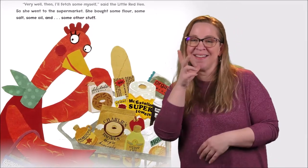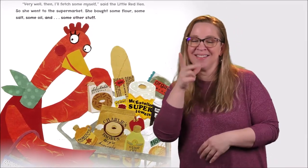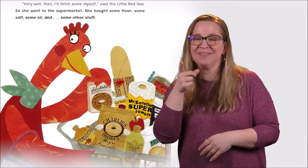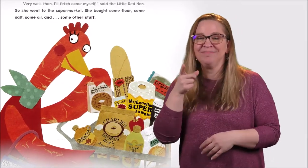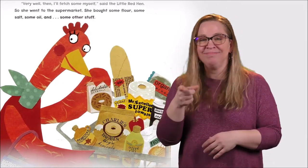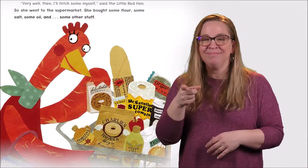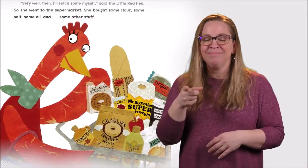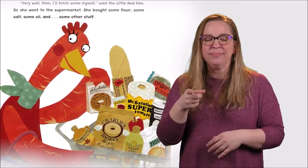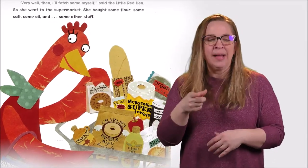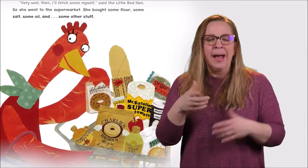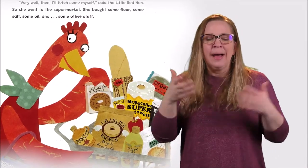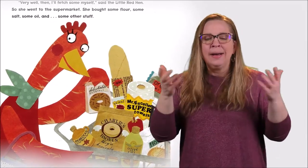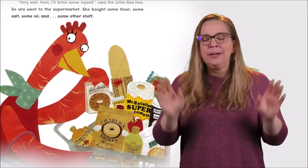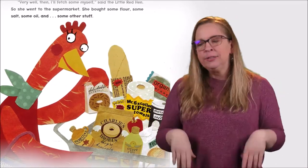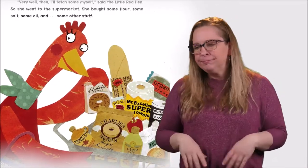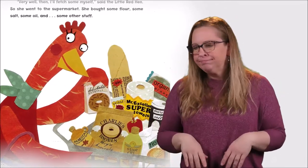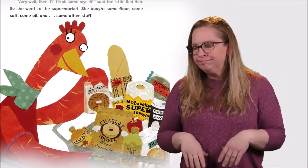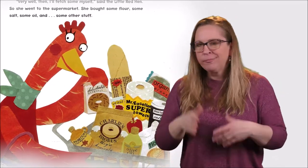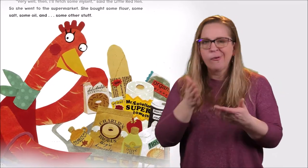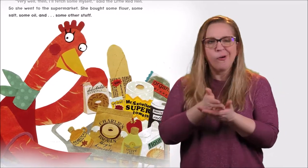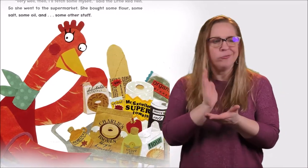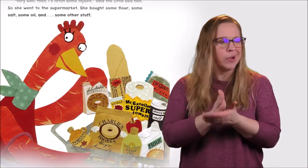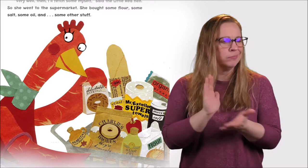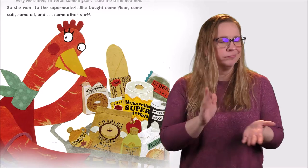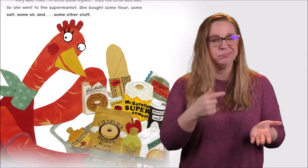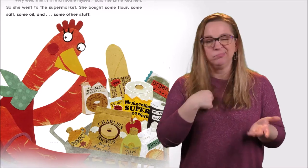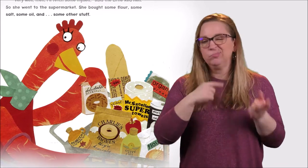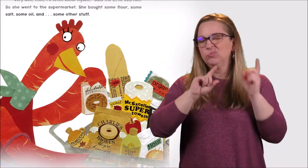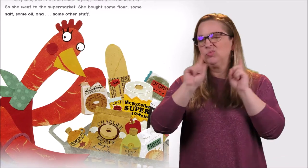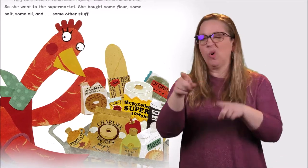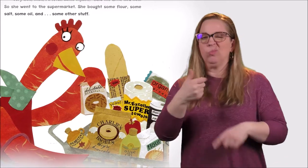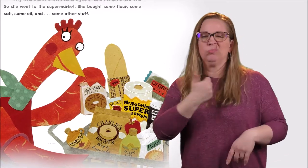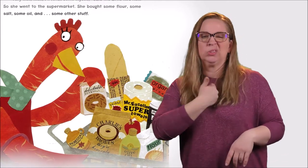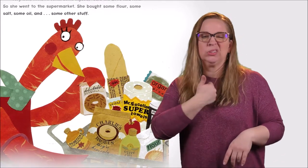Very well then, I'll fetch some myself, said the Little Red Hen.